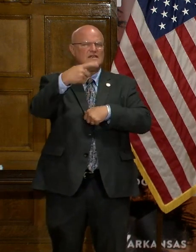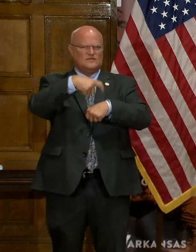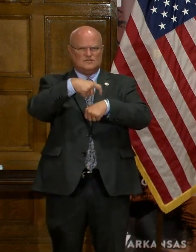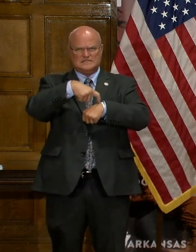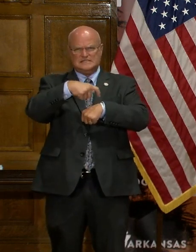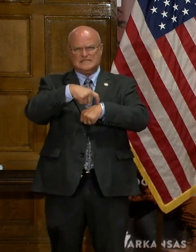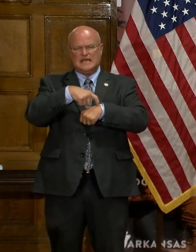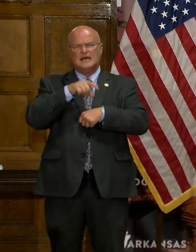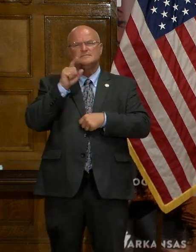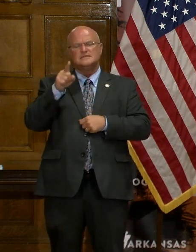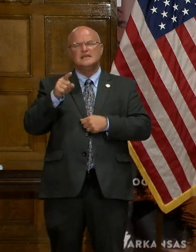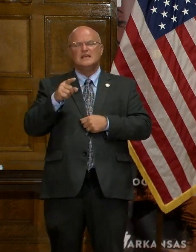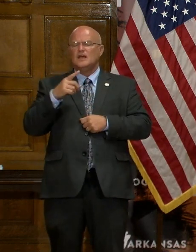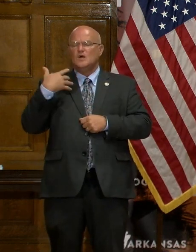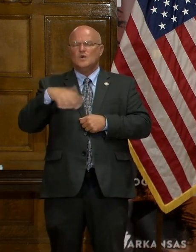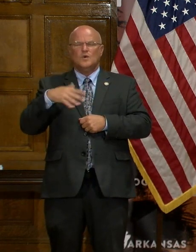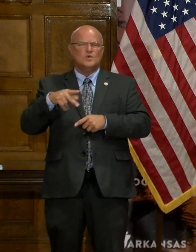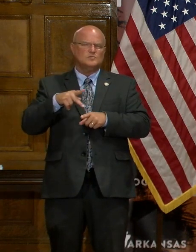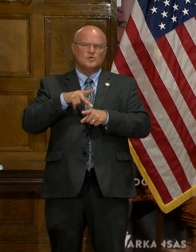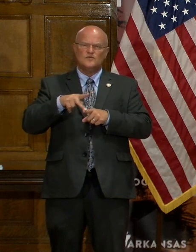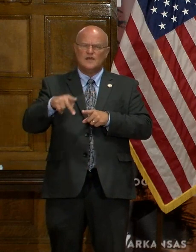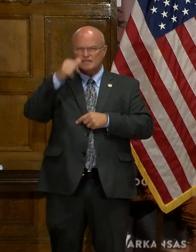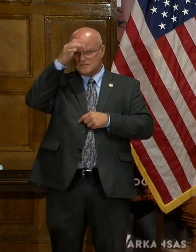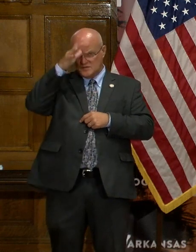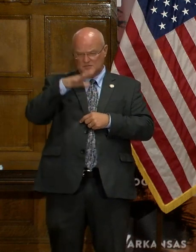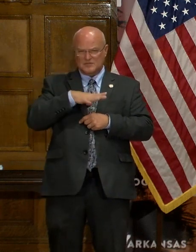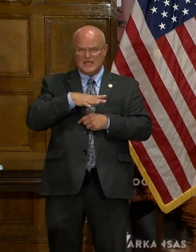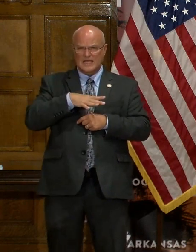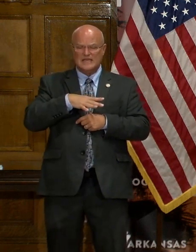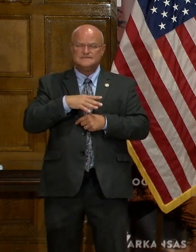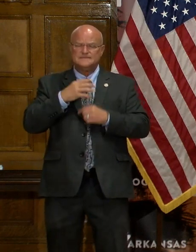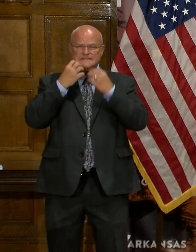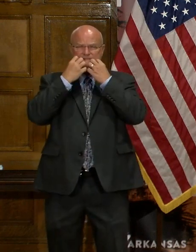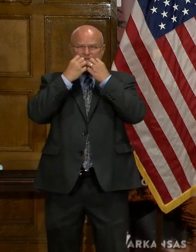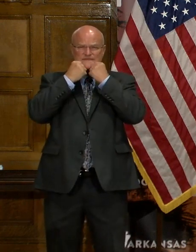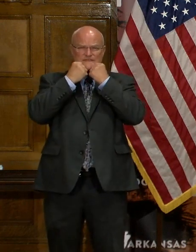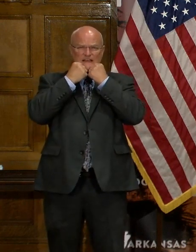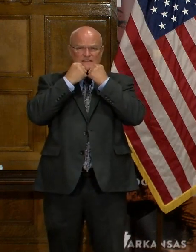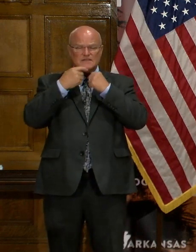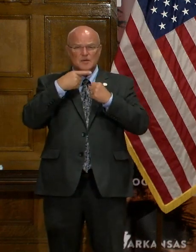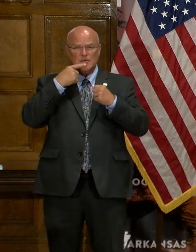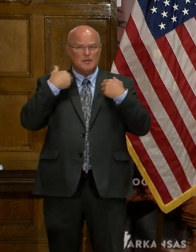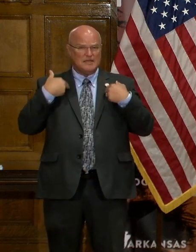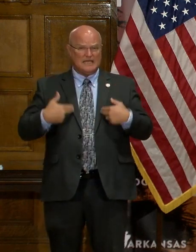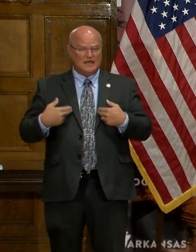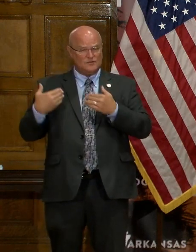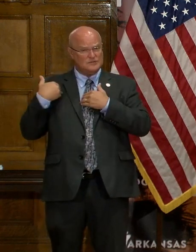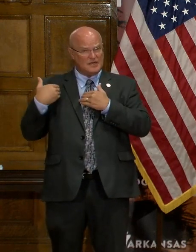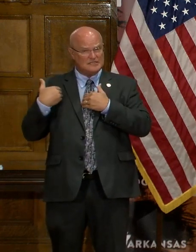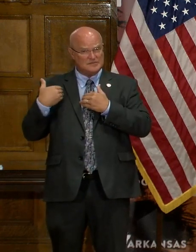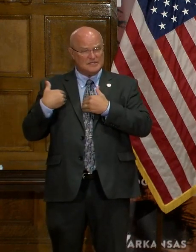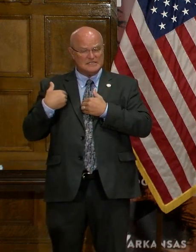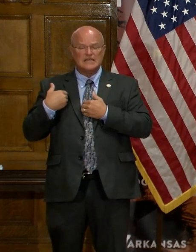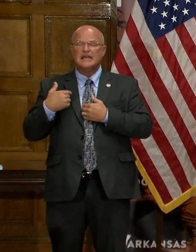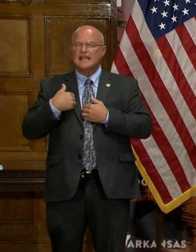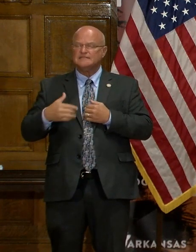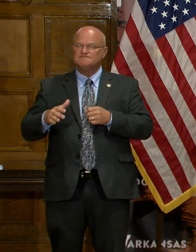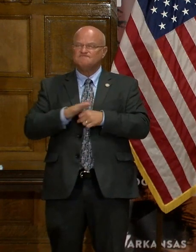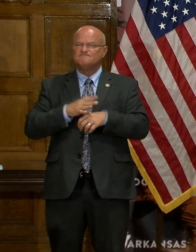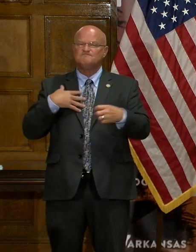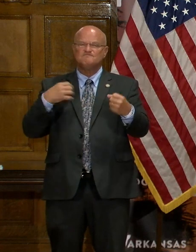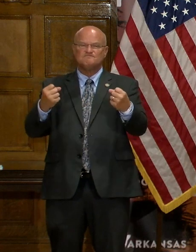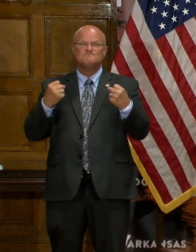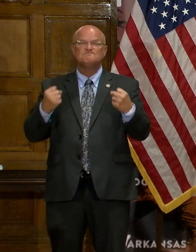the utmost professional. He values his public health responsibility. And I have full confidence